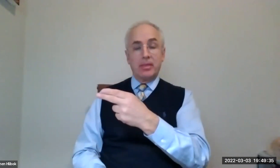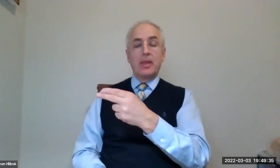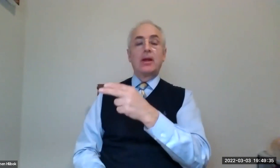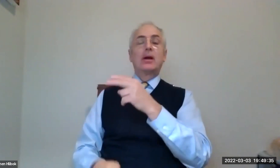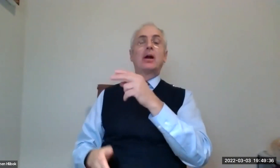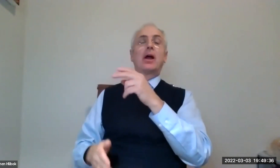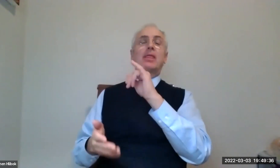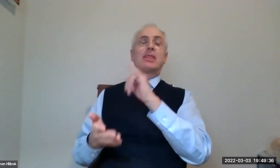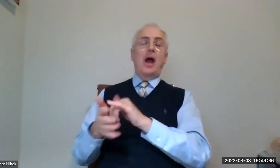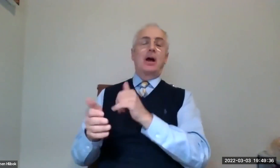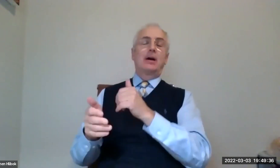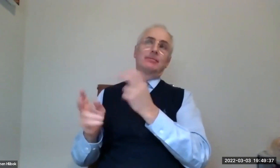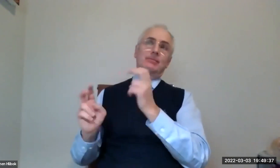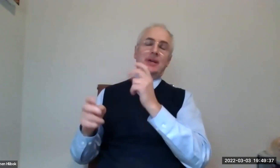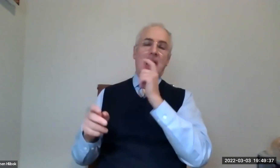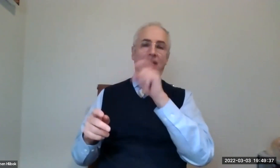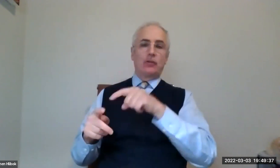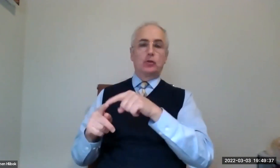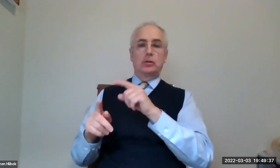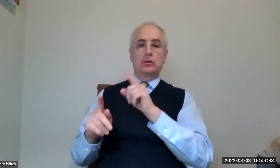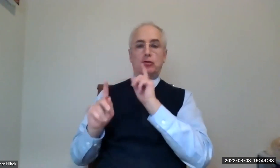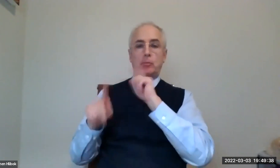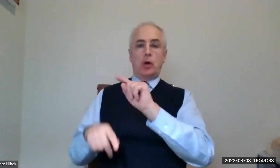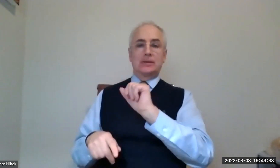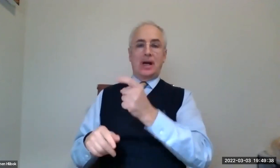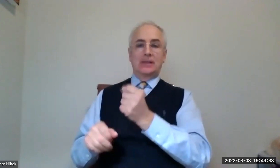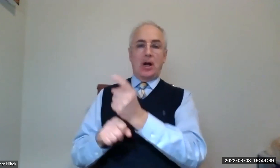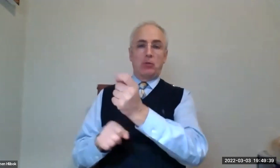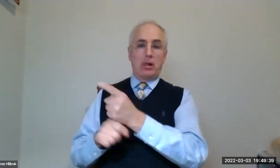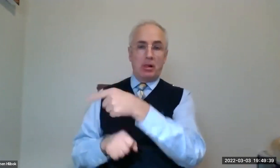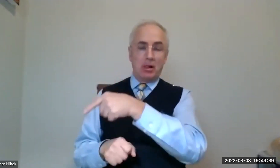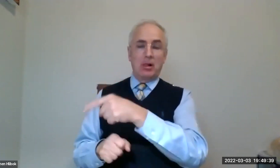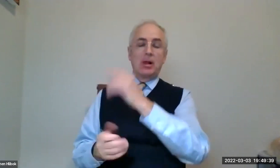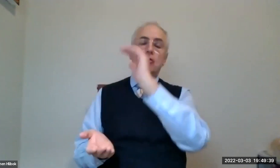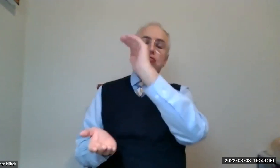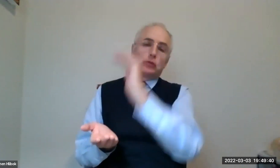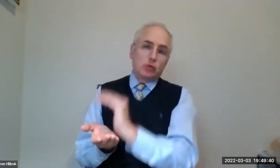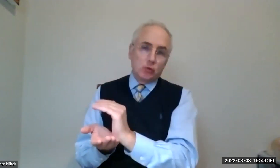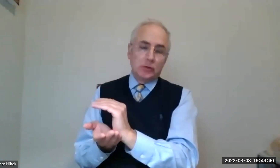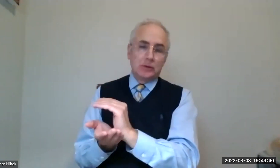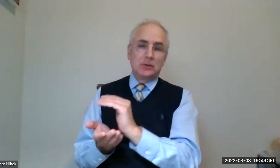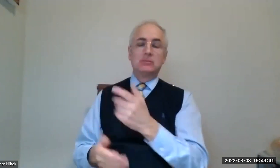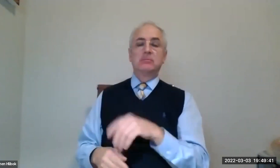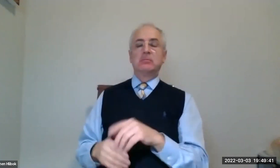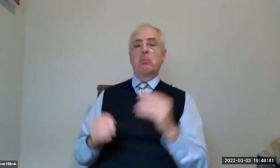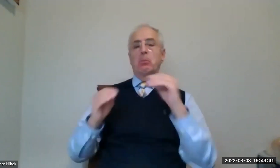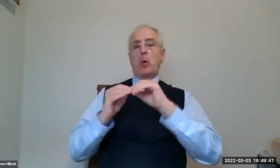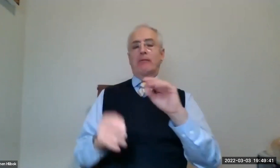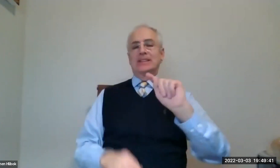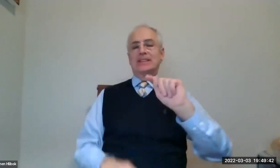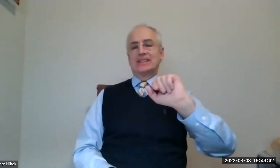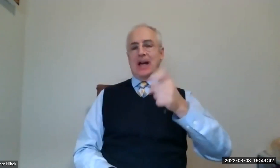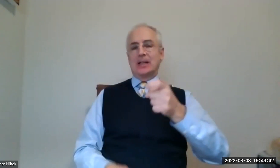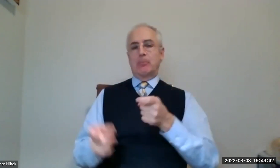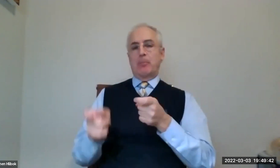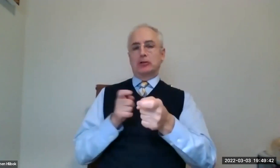taxes, some may not, but try to focus on the ones that have the higher growth market and those that will reduce